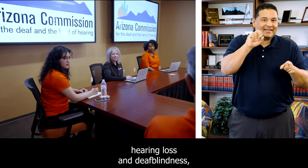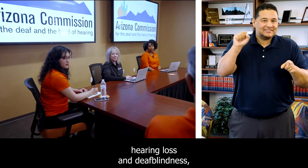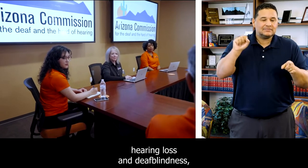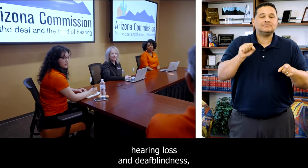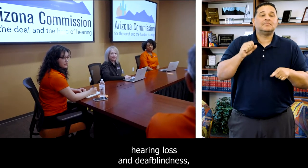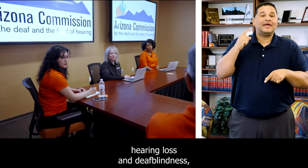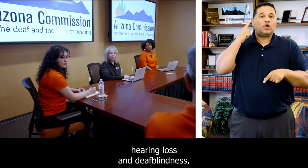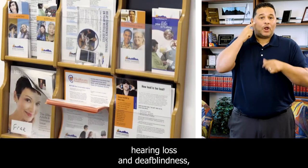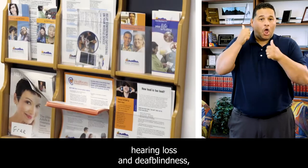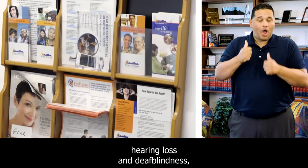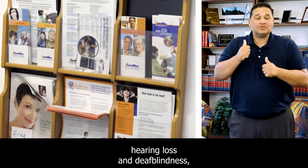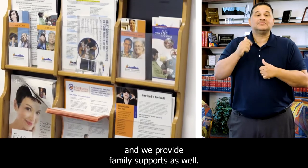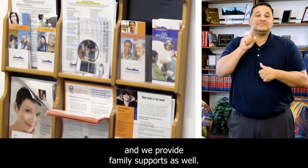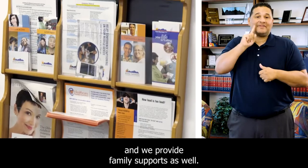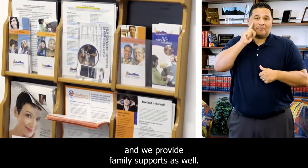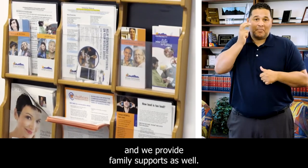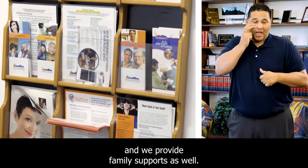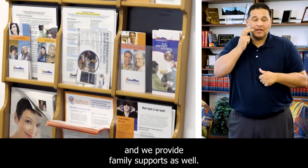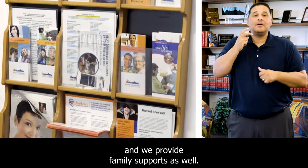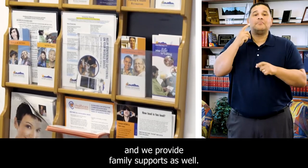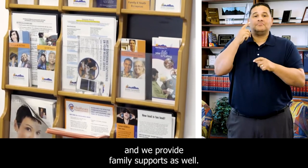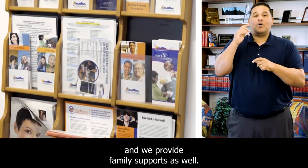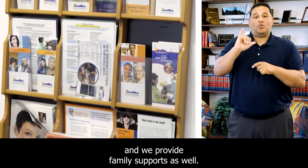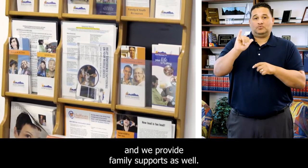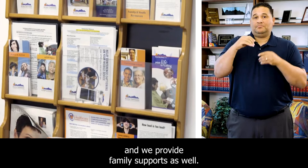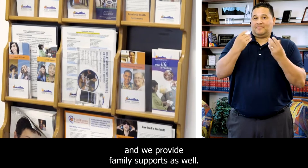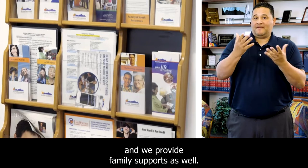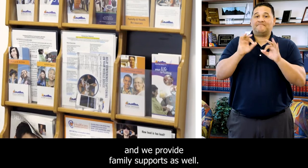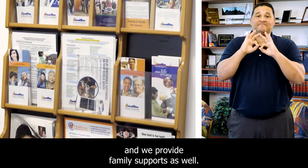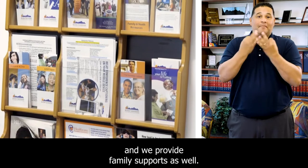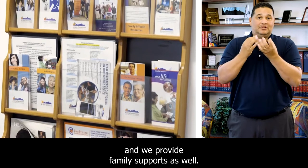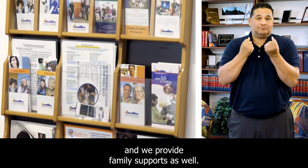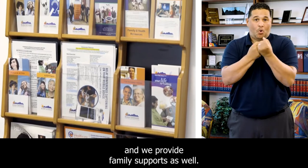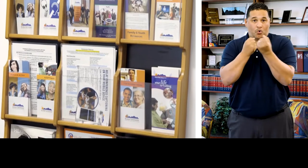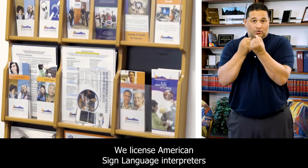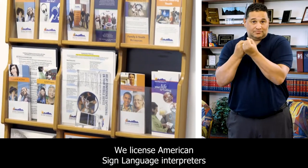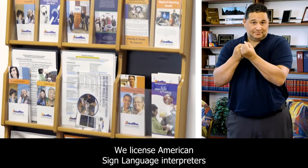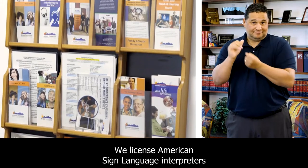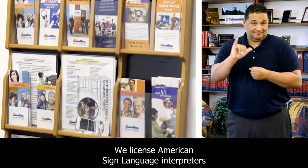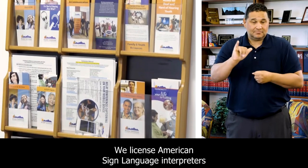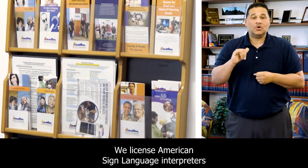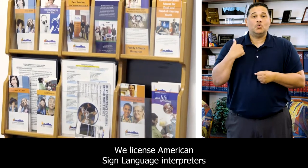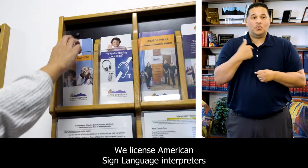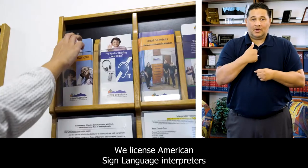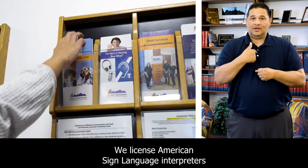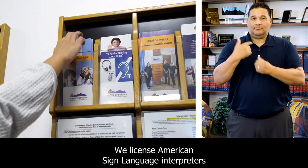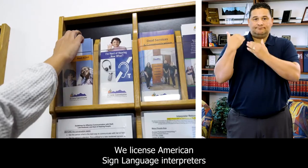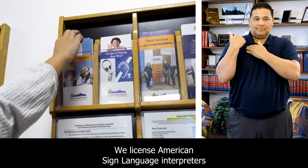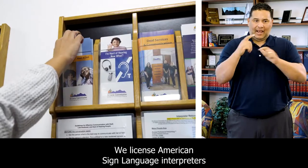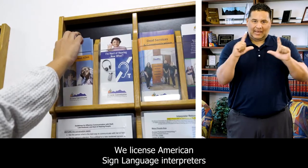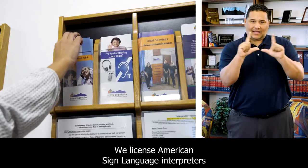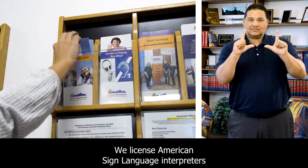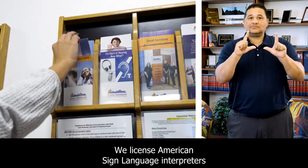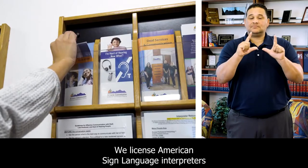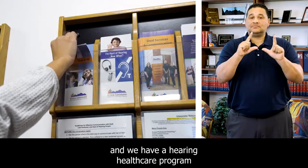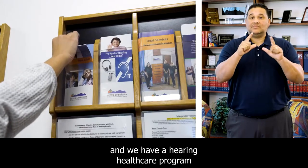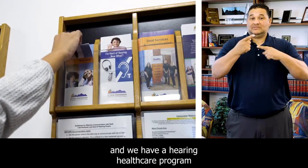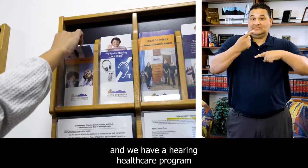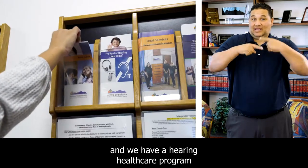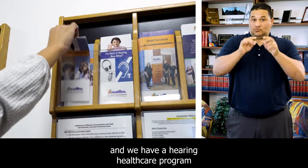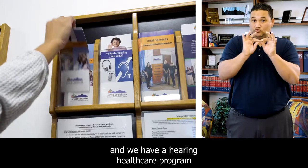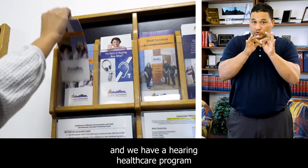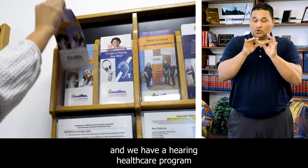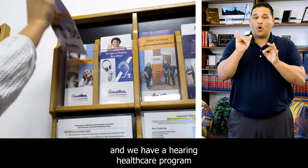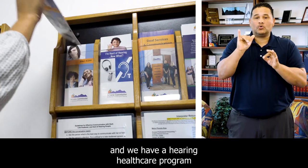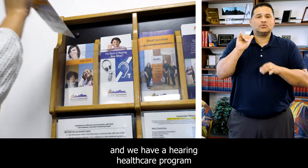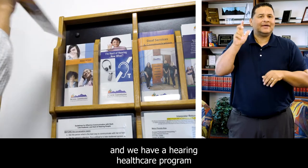hearing loss, and deaf-blindness, and we provide family supports as well. We license American Sign Language interpreters, and